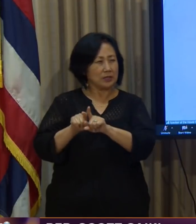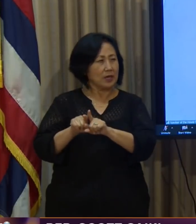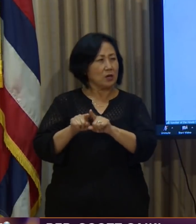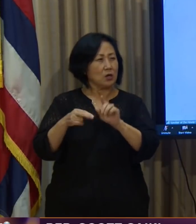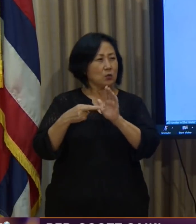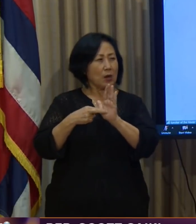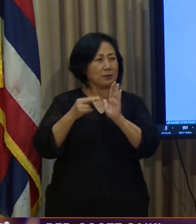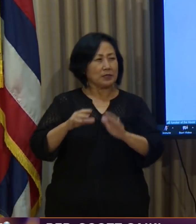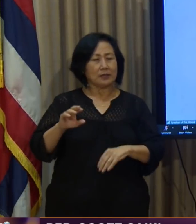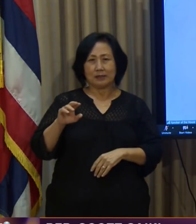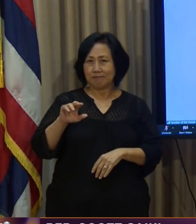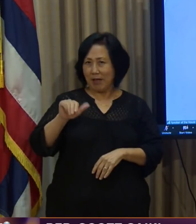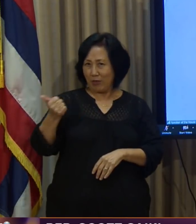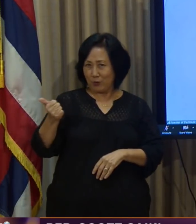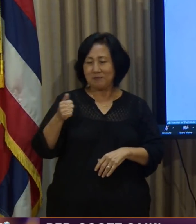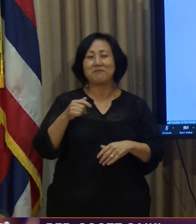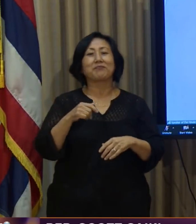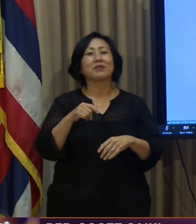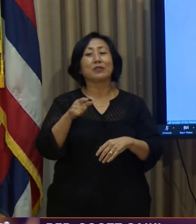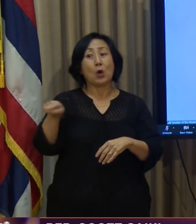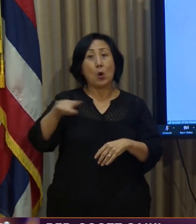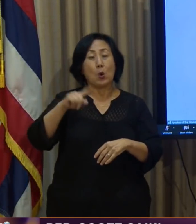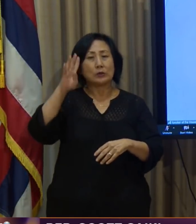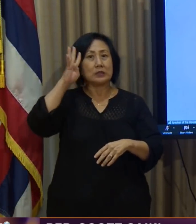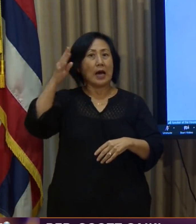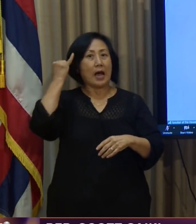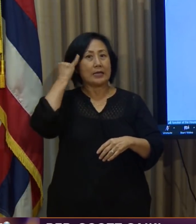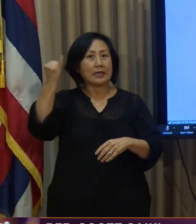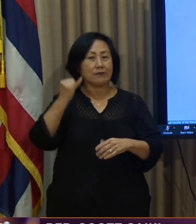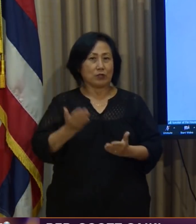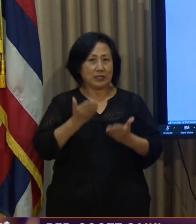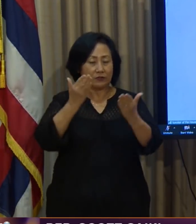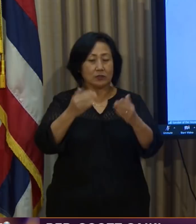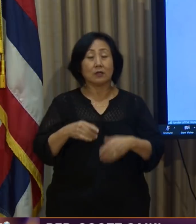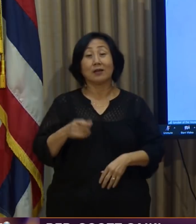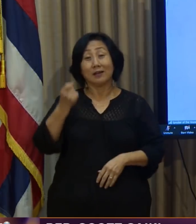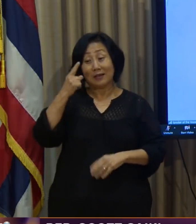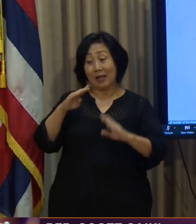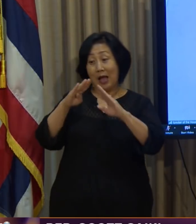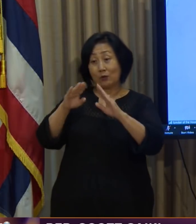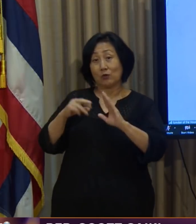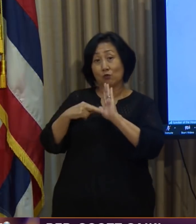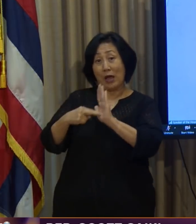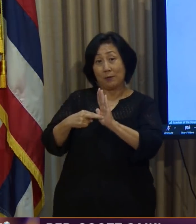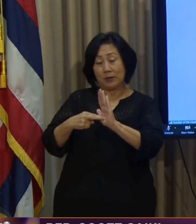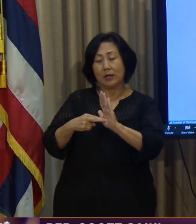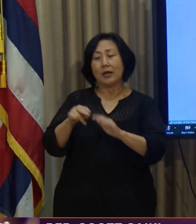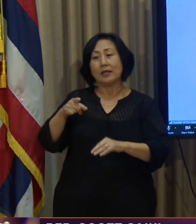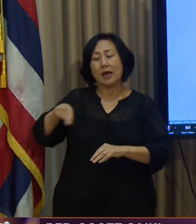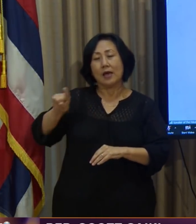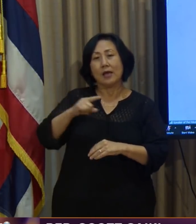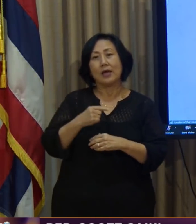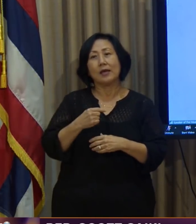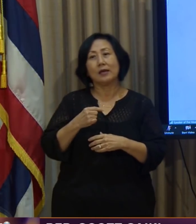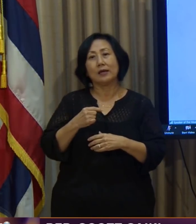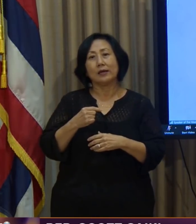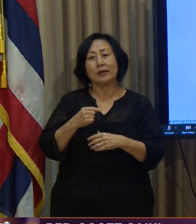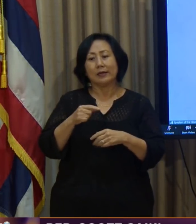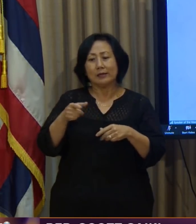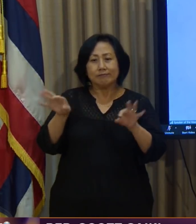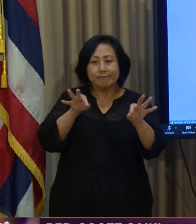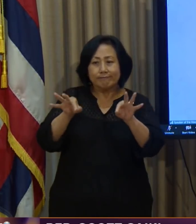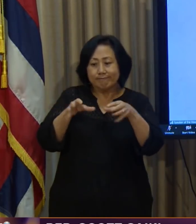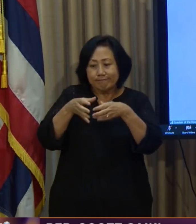the development of this initiative. When the House of Representatives created our select